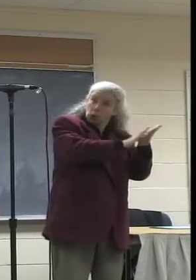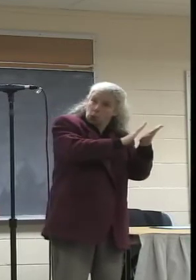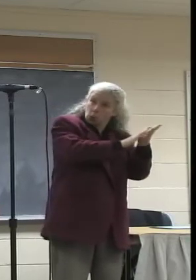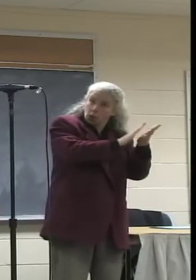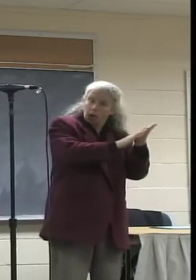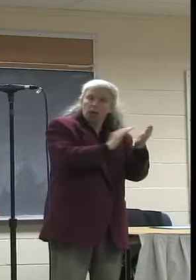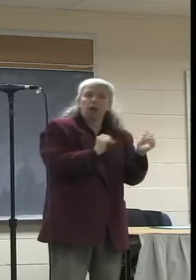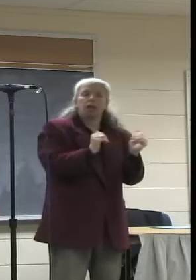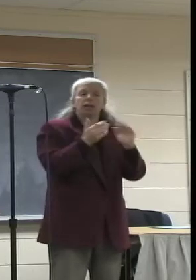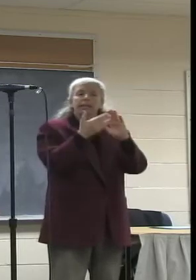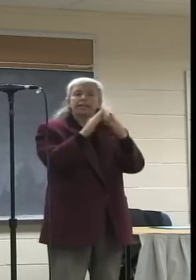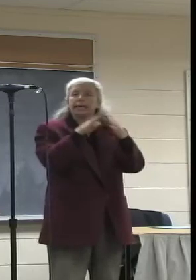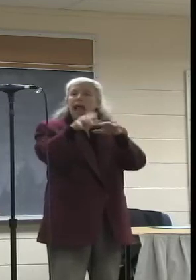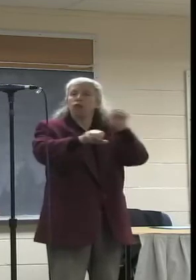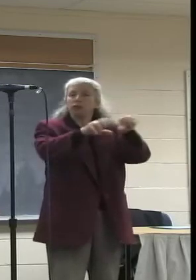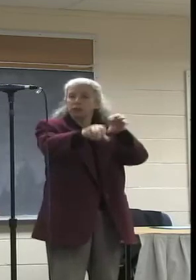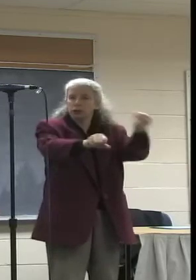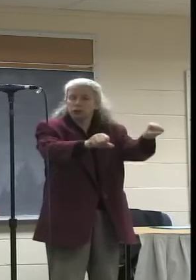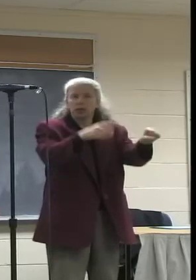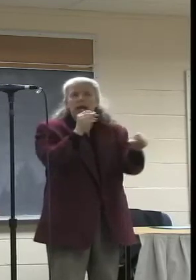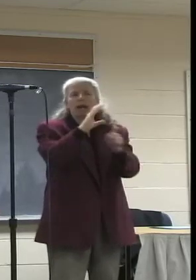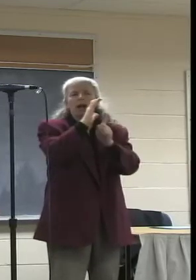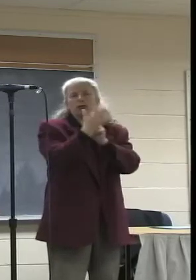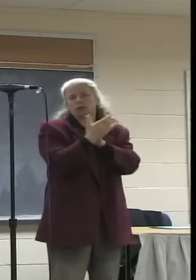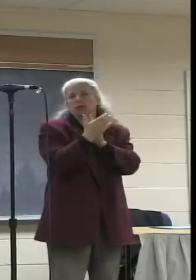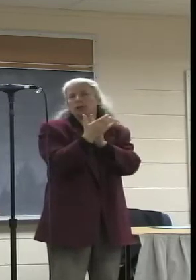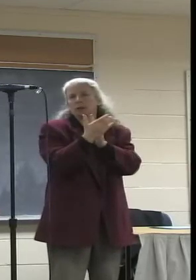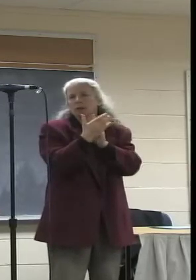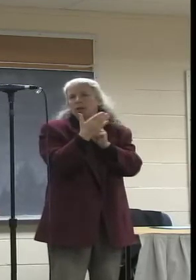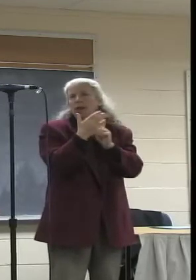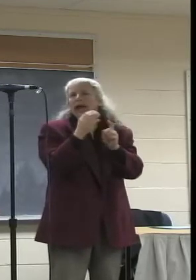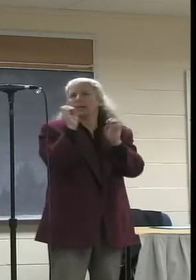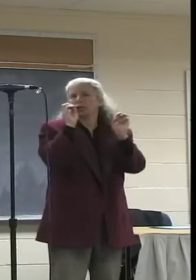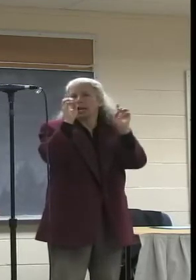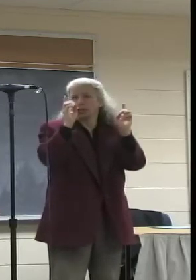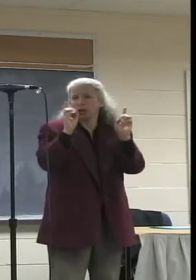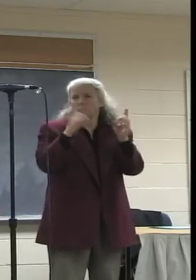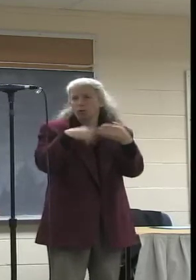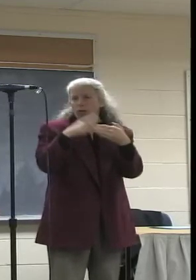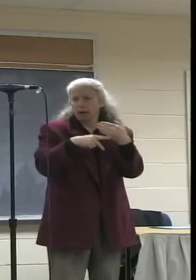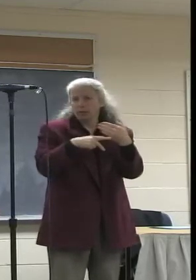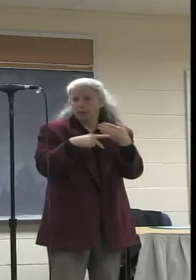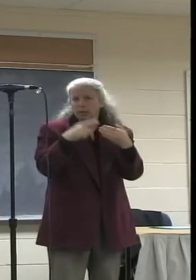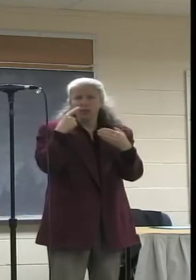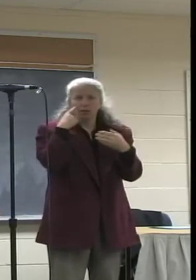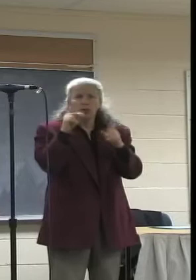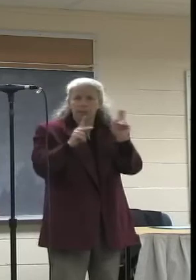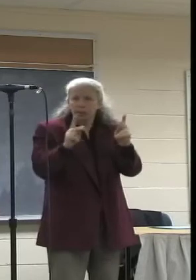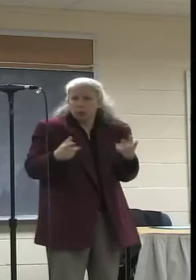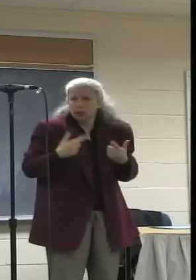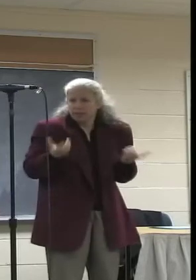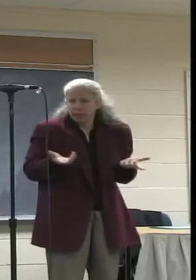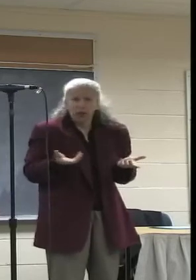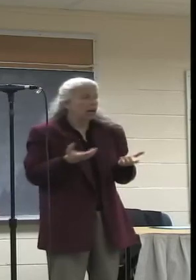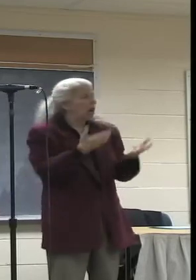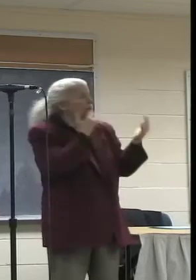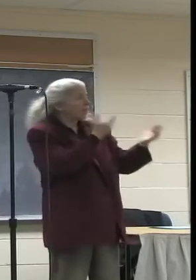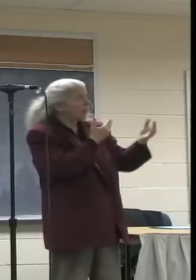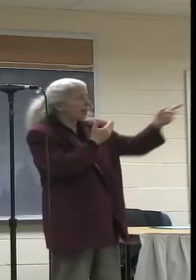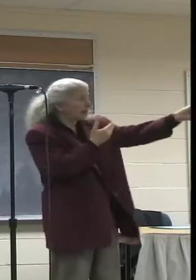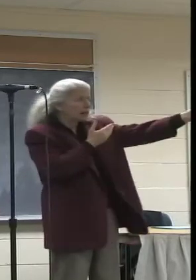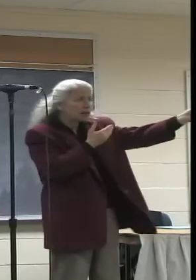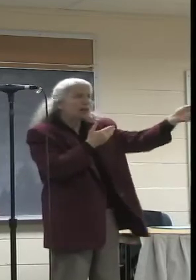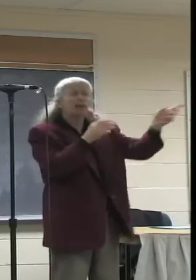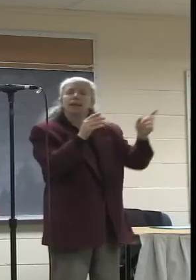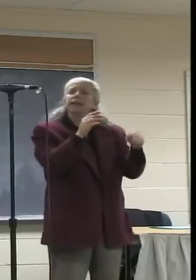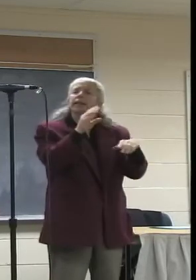outreach and offer many cultural and educational programs for viewers. I want to thank Clodagh Parker and the members of my